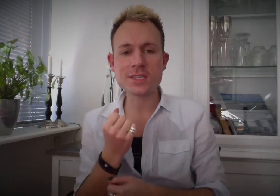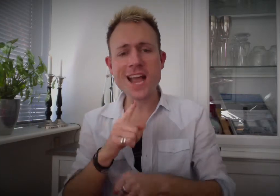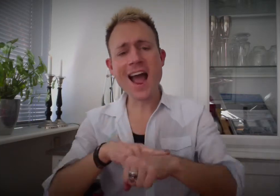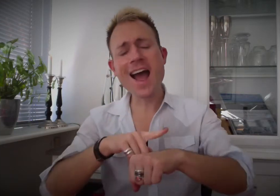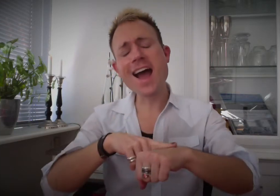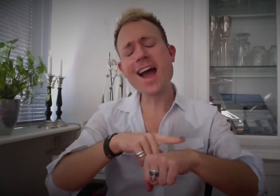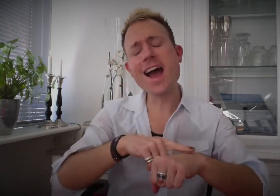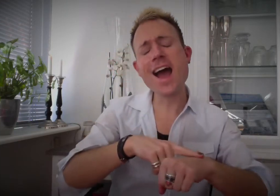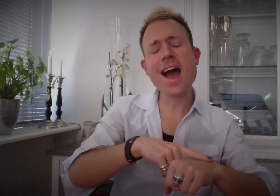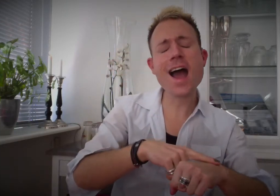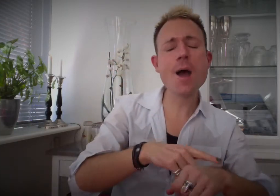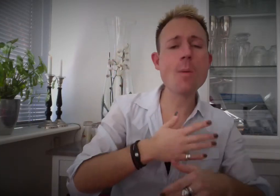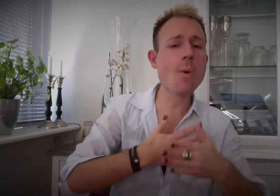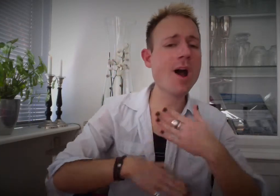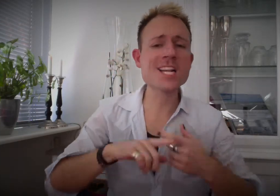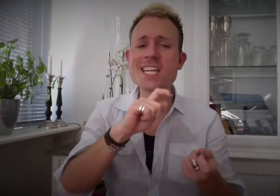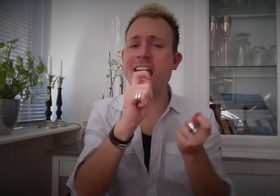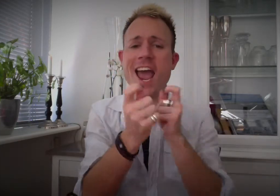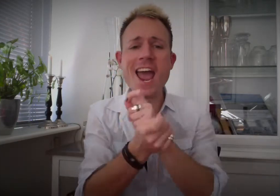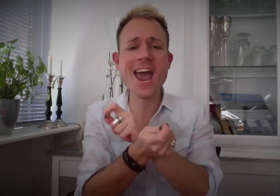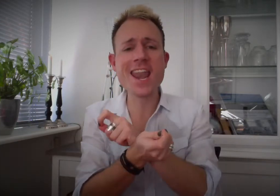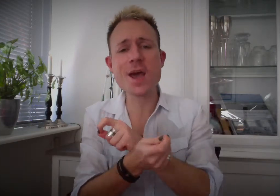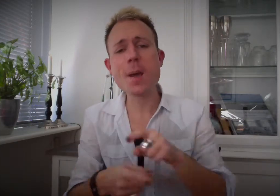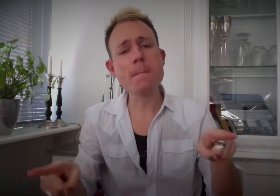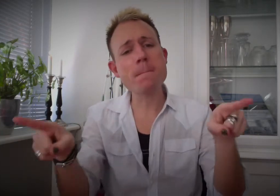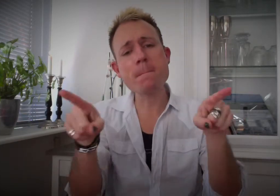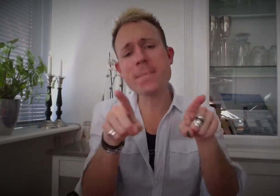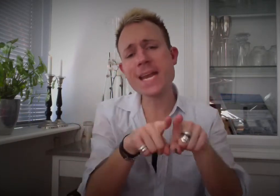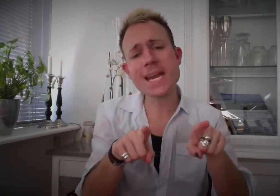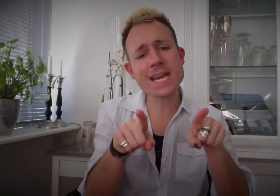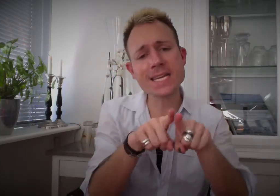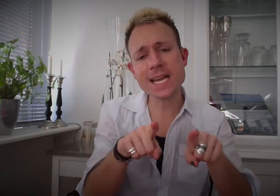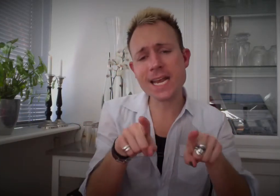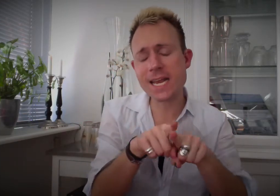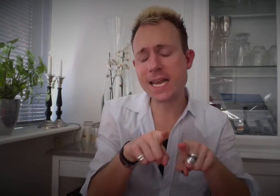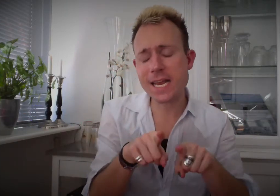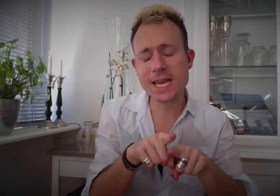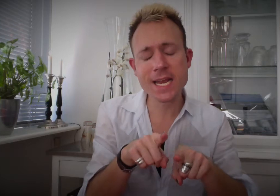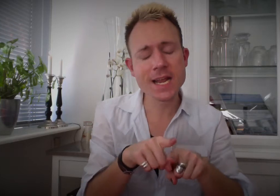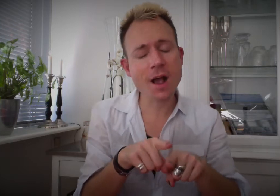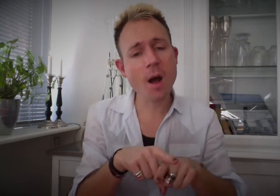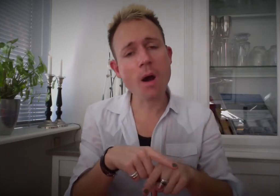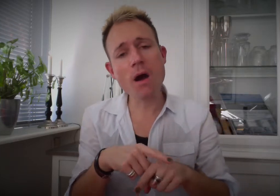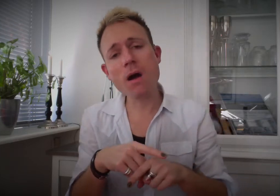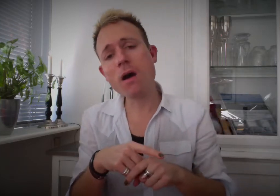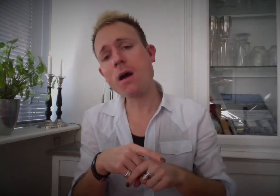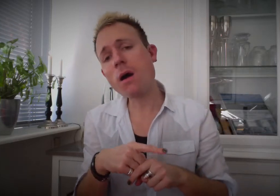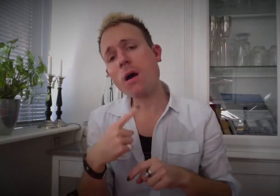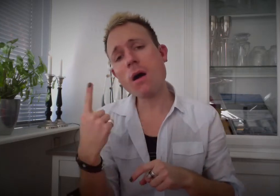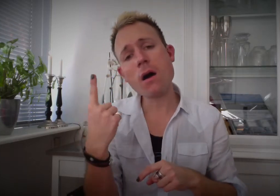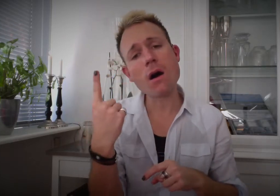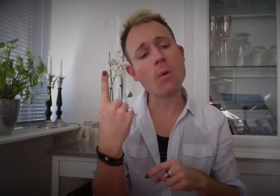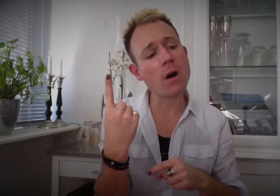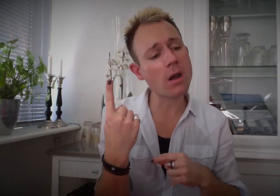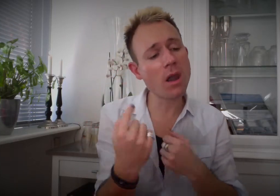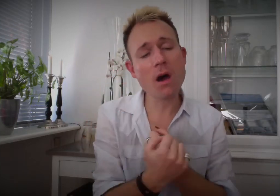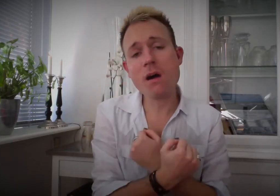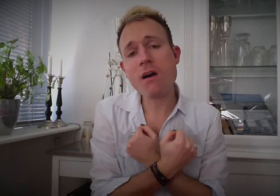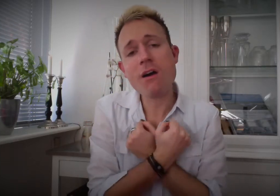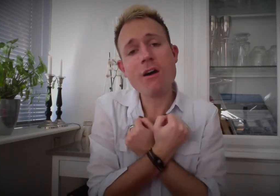Time won't change the meaning of one